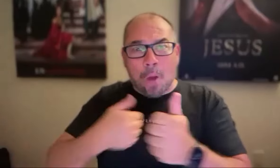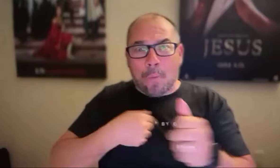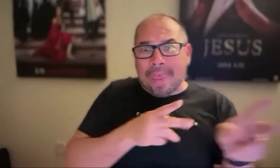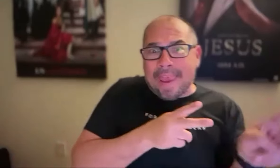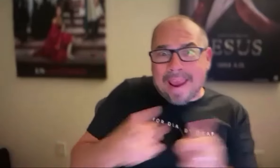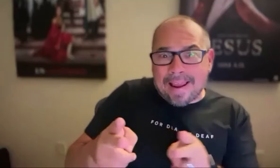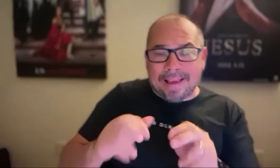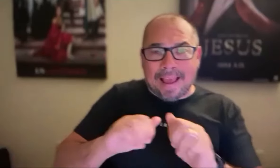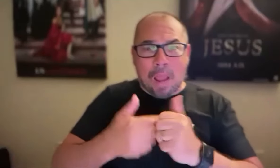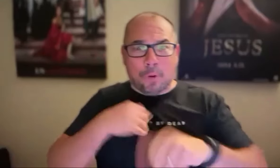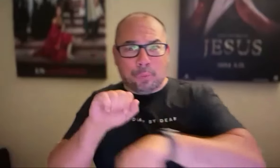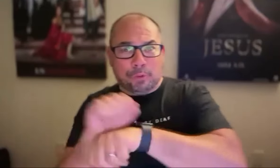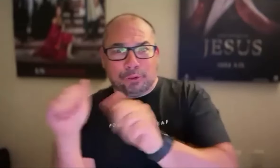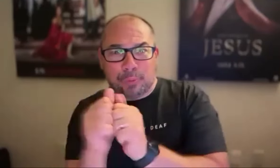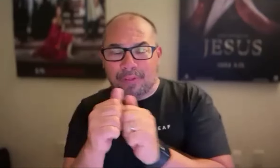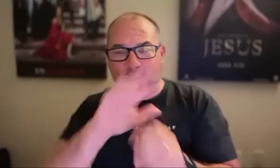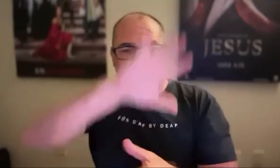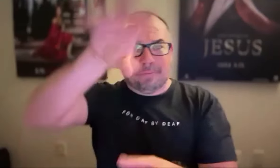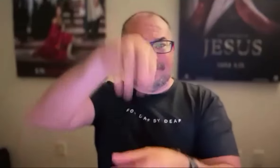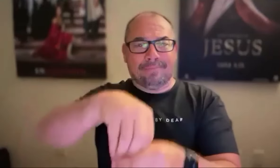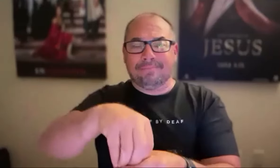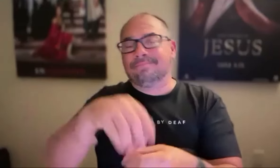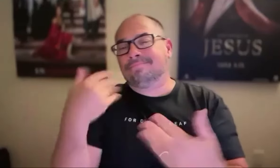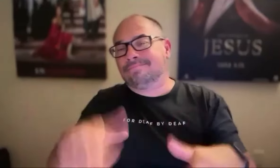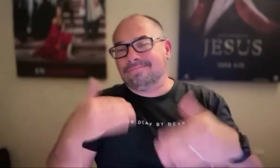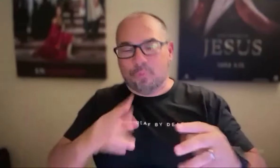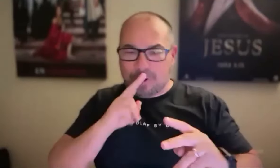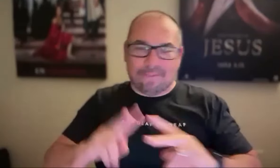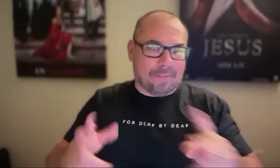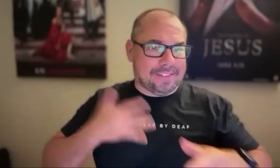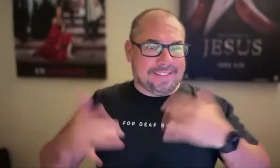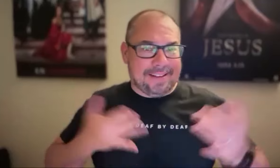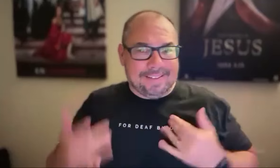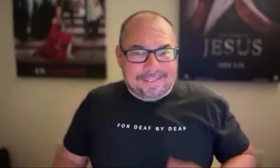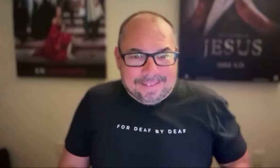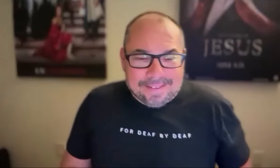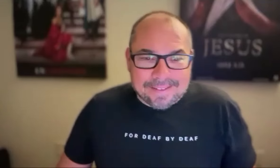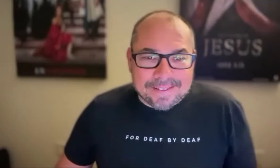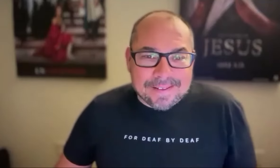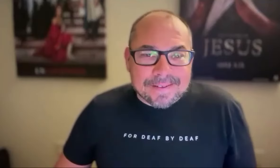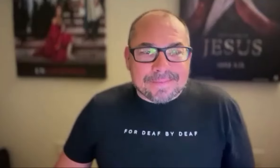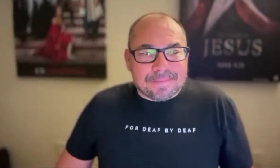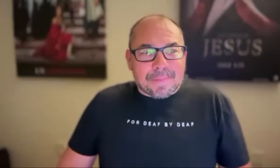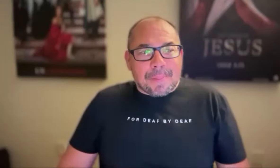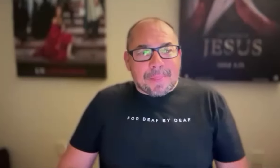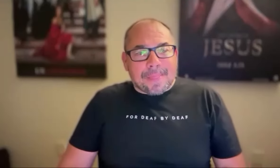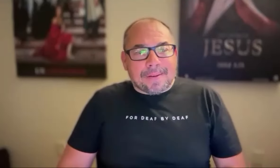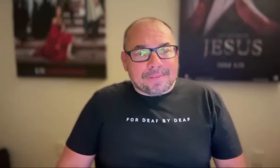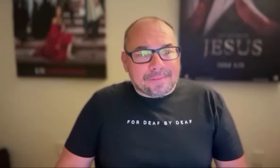content of the movie, but it was the prep behind it and how we place the cameras and everything that goes into a movie was